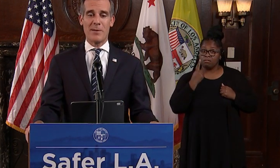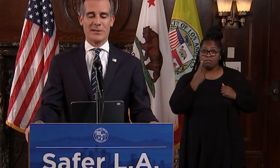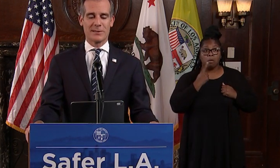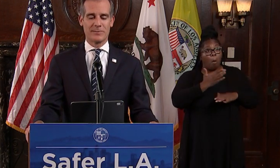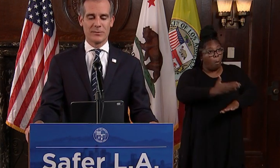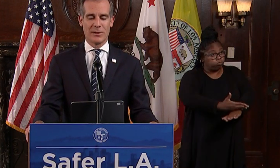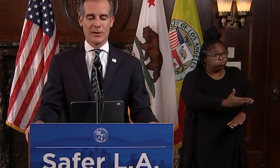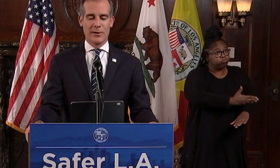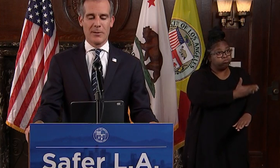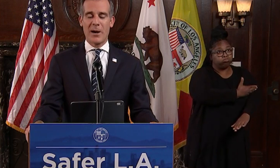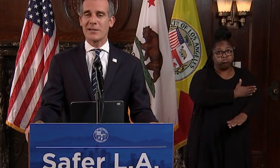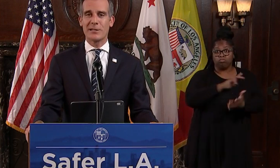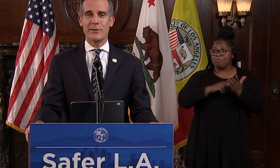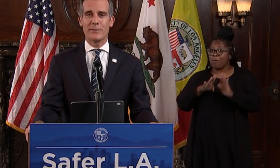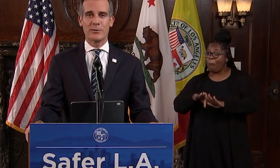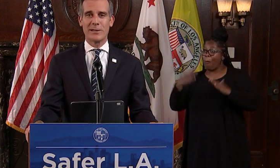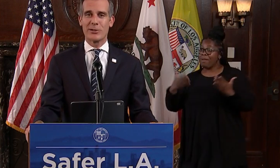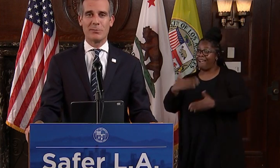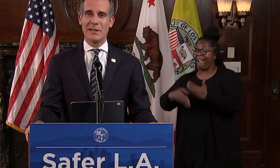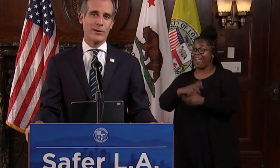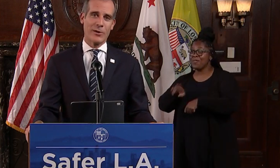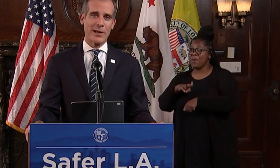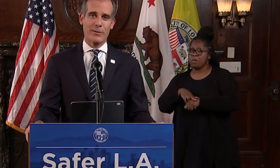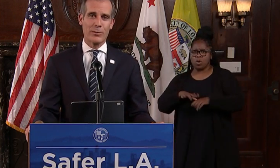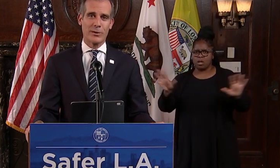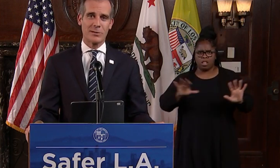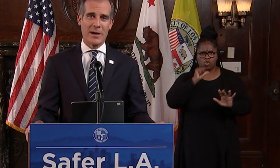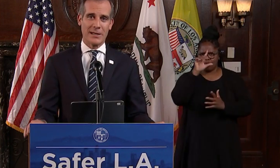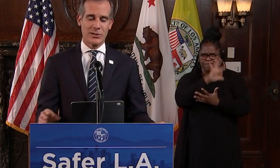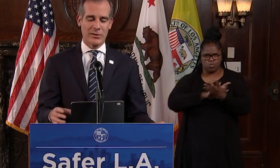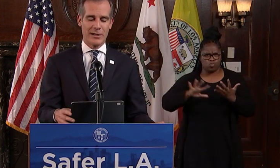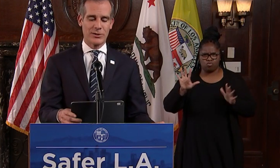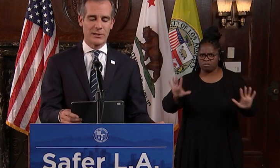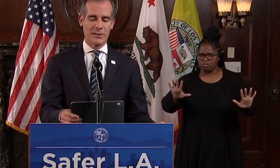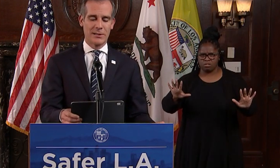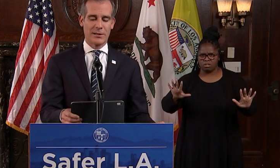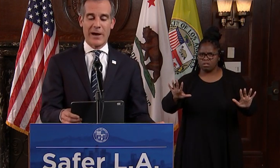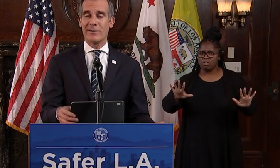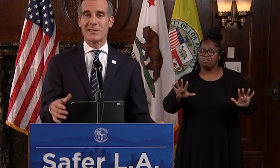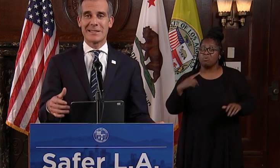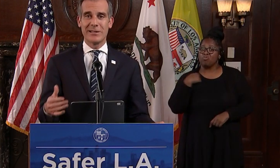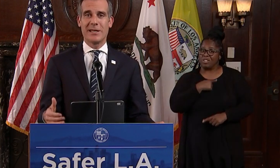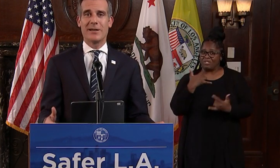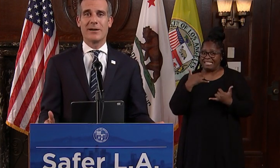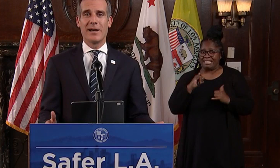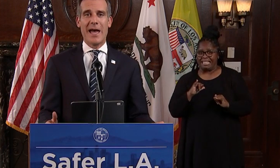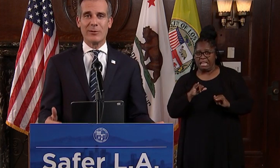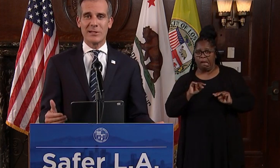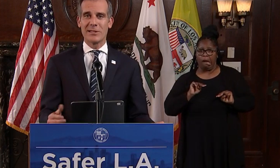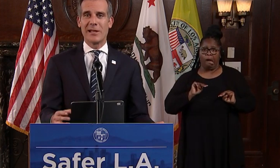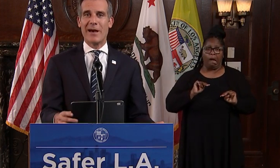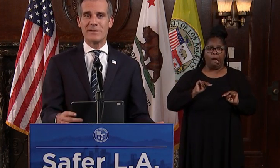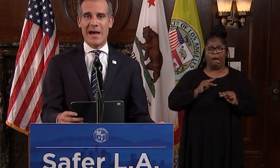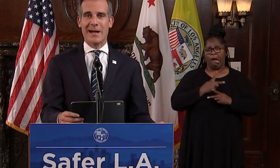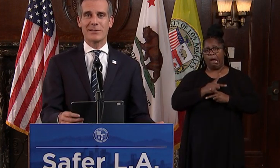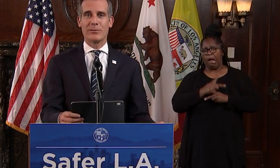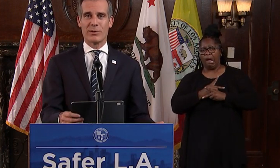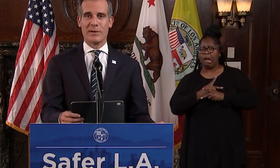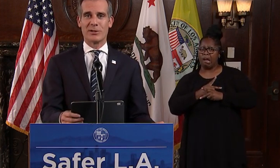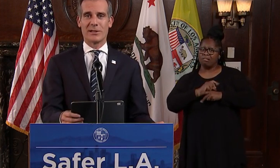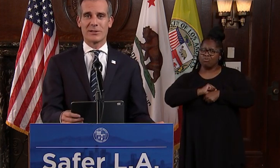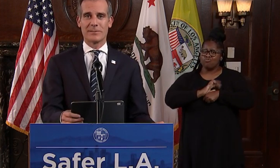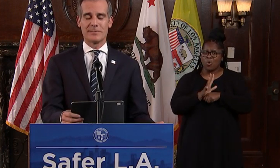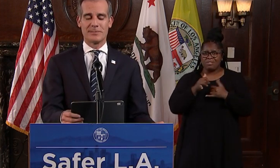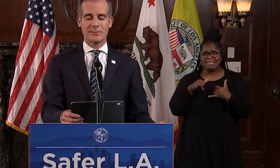with promise. Positive trends don't mean that we're out of the woods by any stretch. The virus is still here and we still have to act